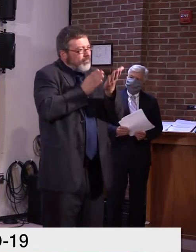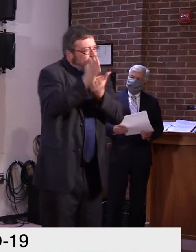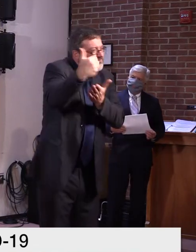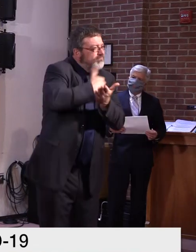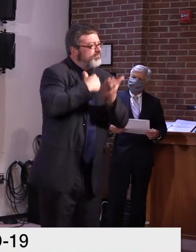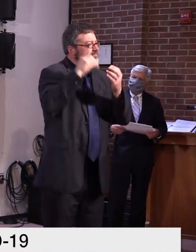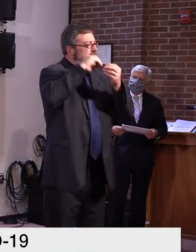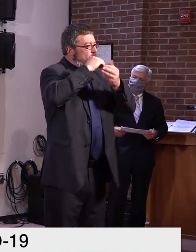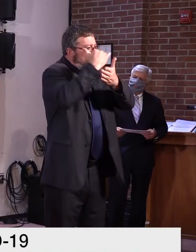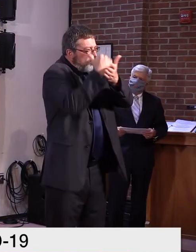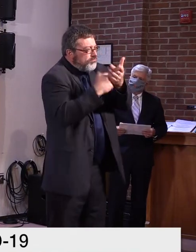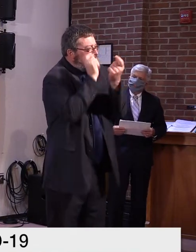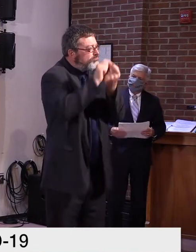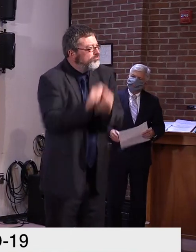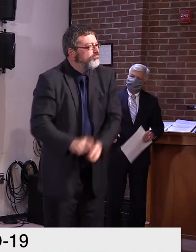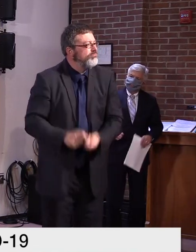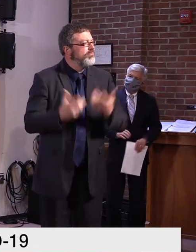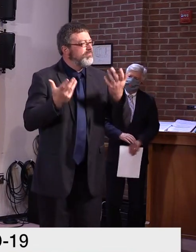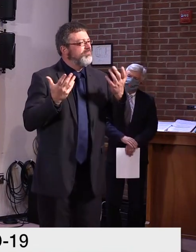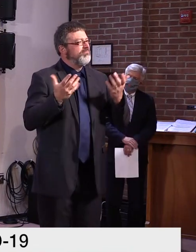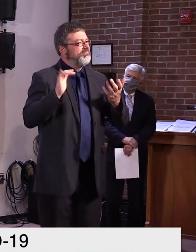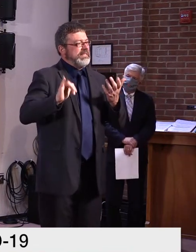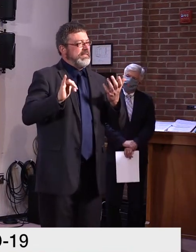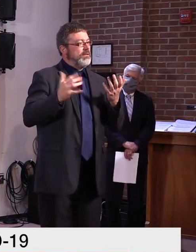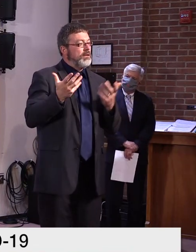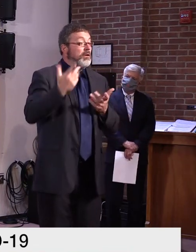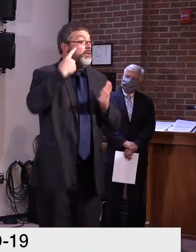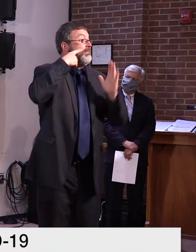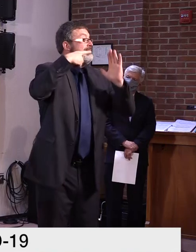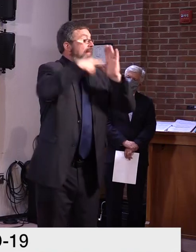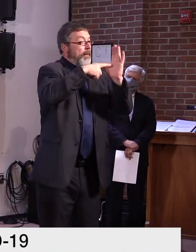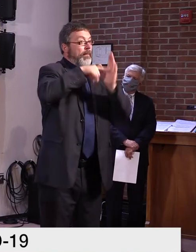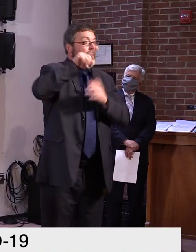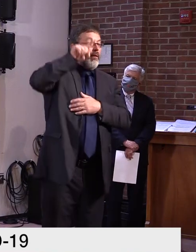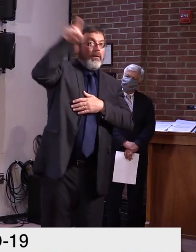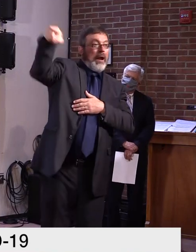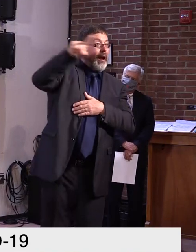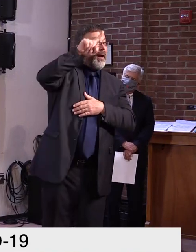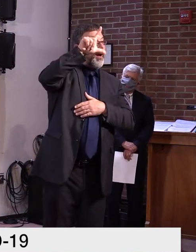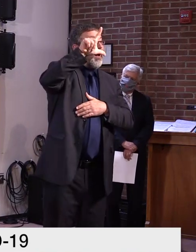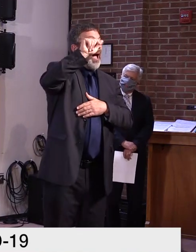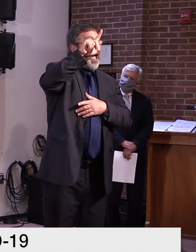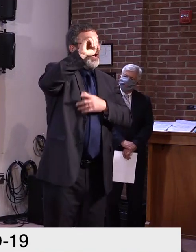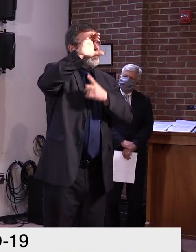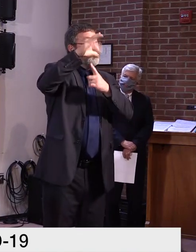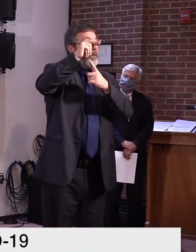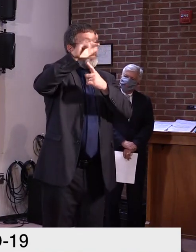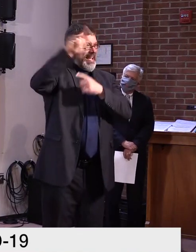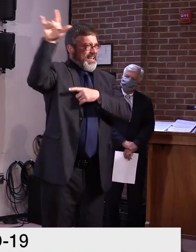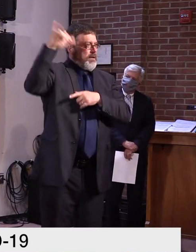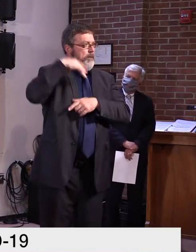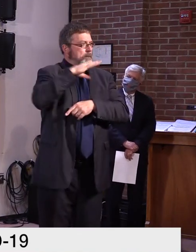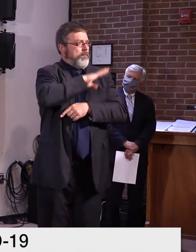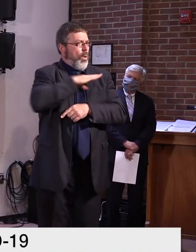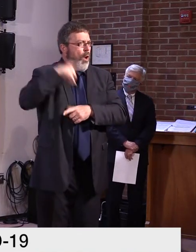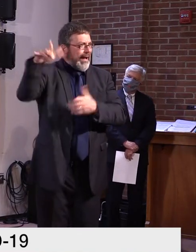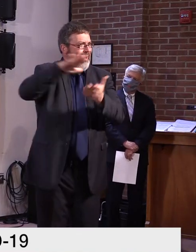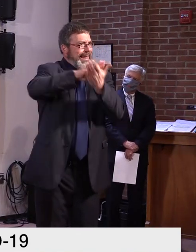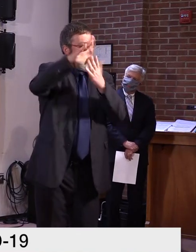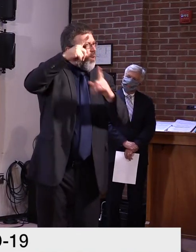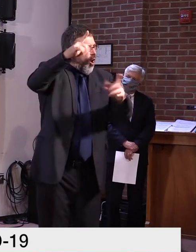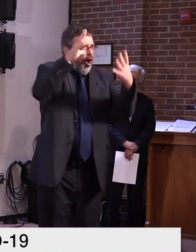what we did, uh, in that respect as an example of how we get to, uh, a better result for, uh, reducing